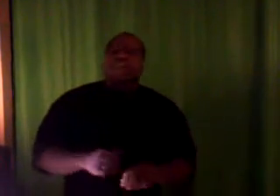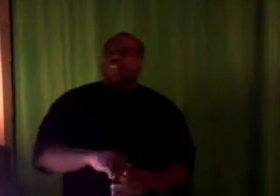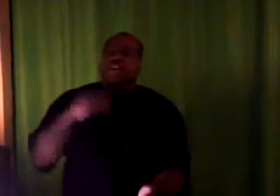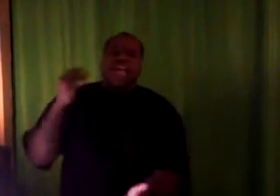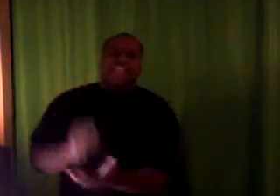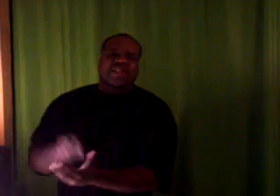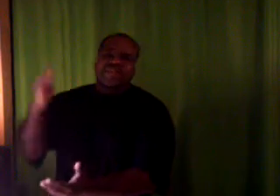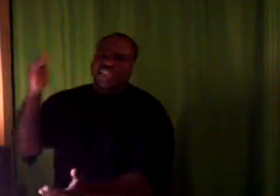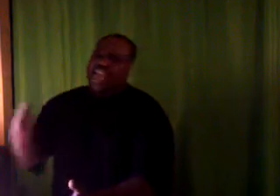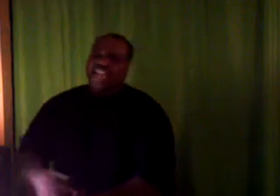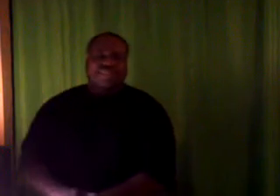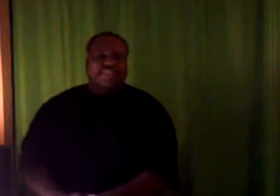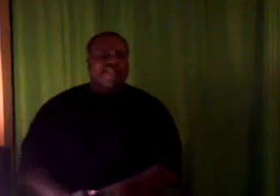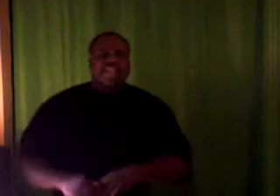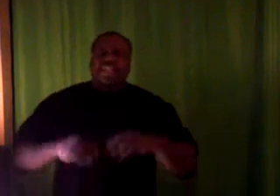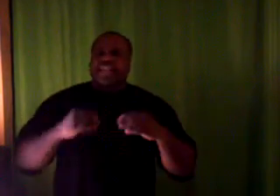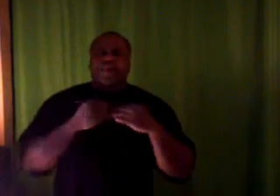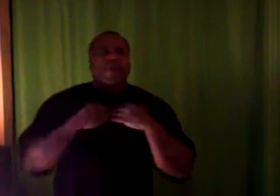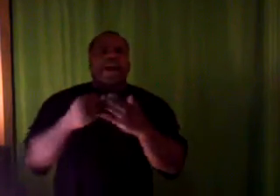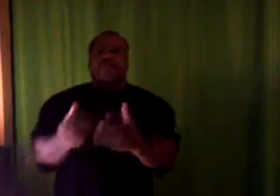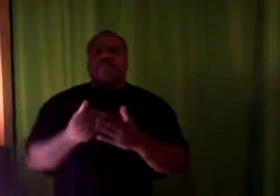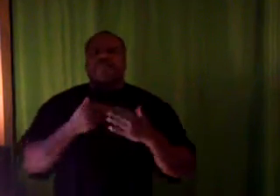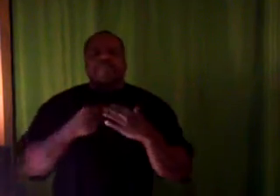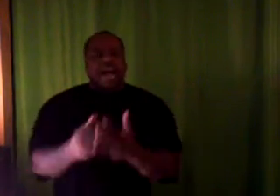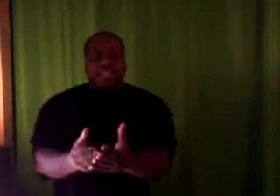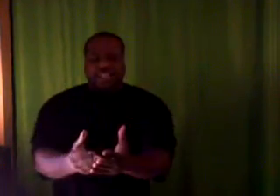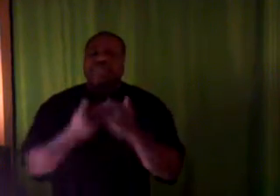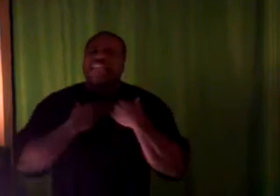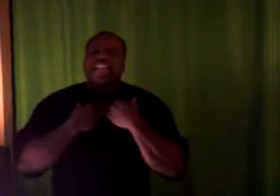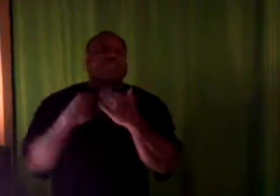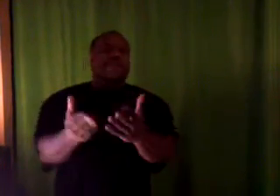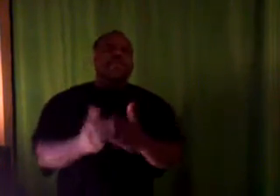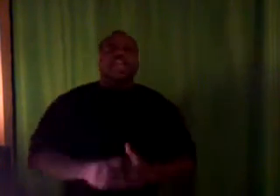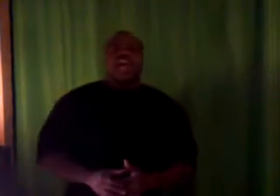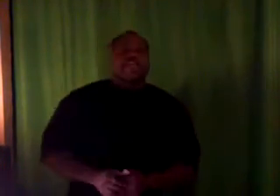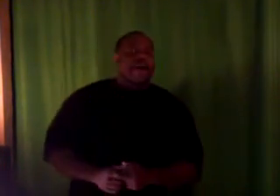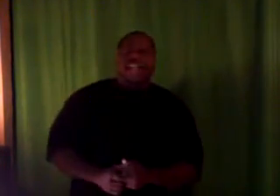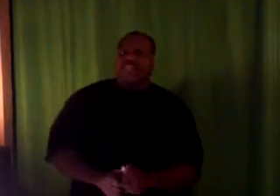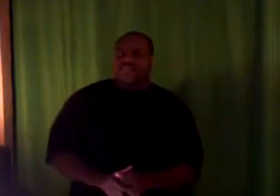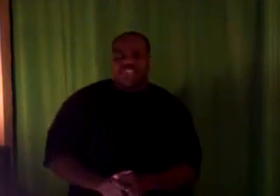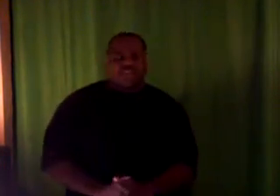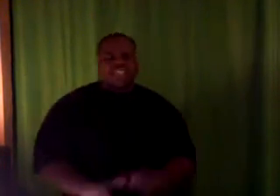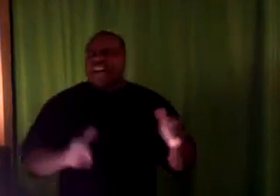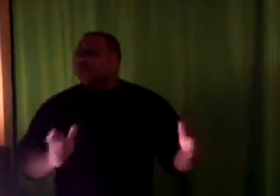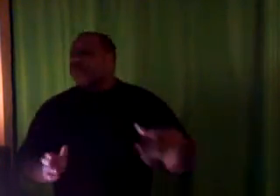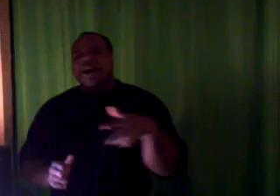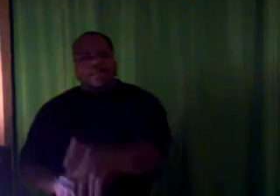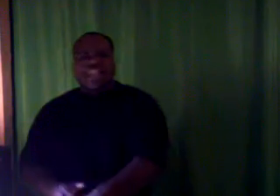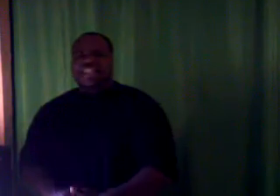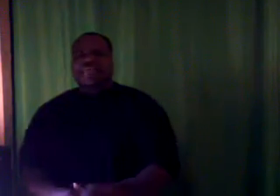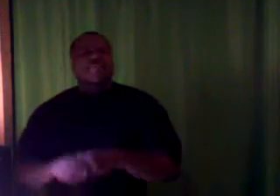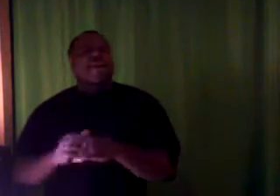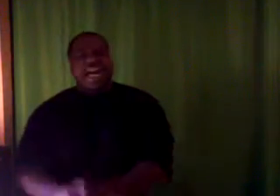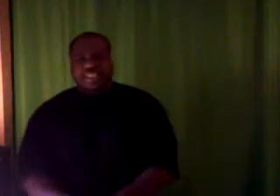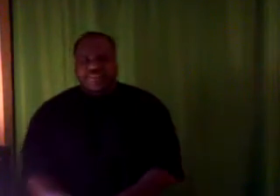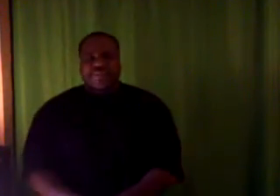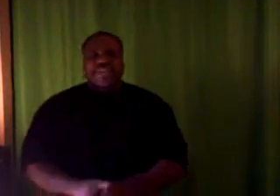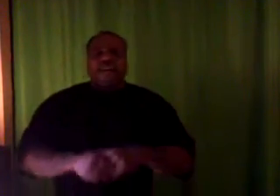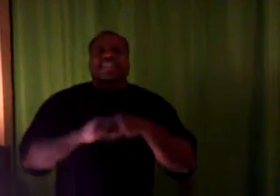That's why I say we got so much negative stuff that don't nobody want to be positive. That's why I'm doing all these positive videos. I want my page to be positive. I'm